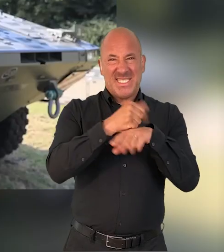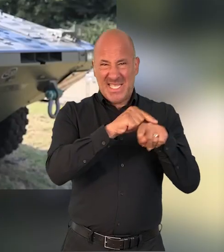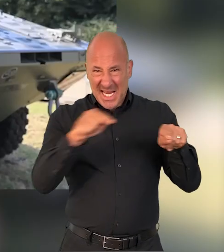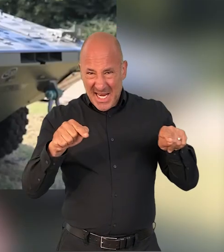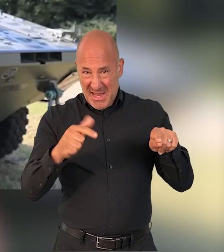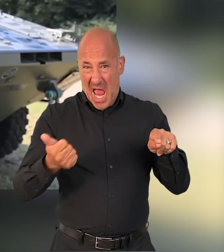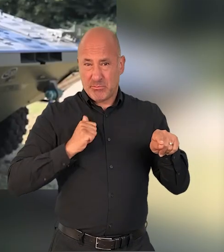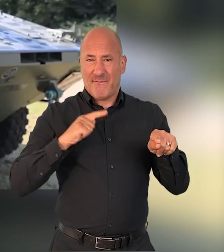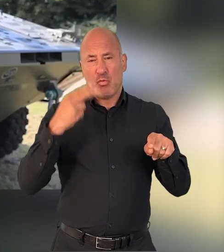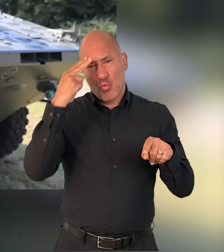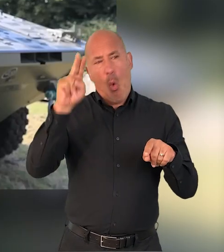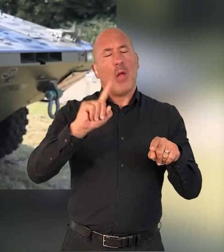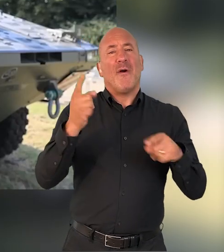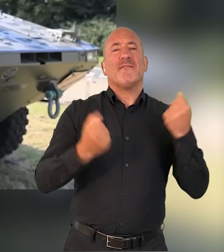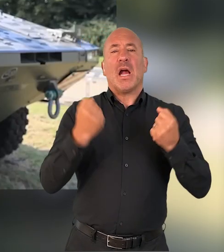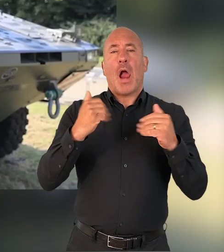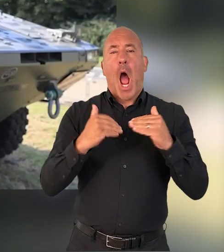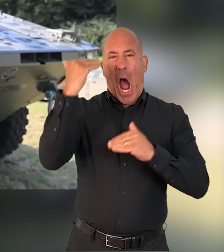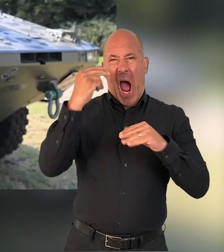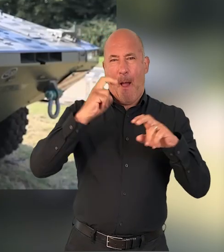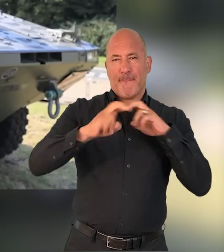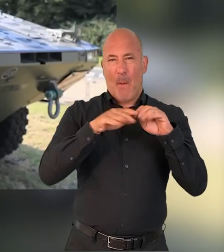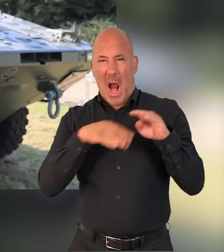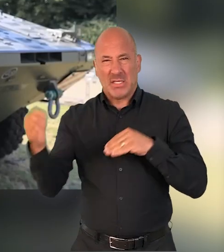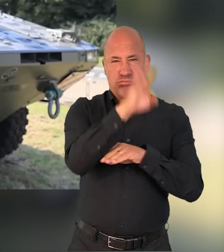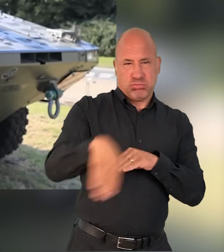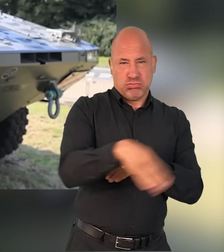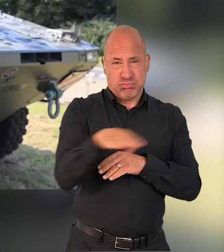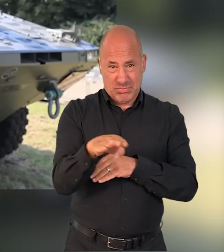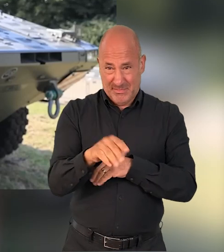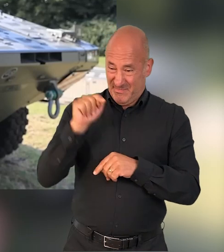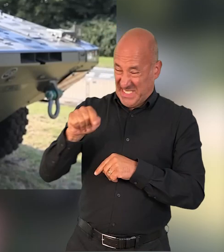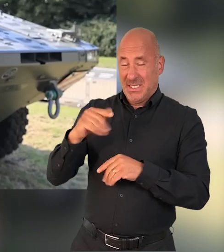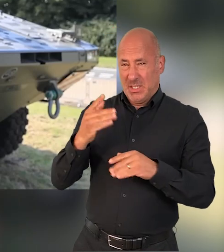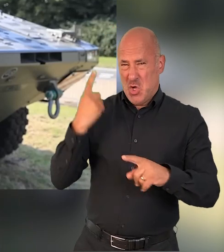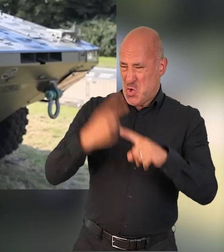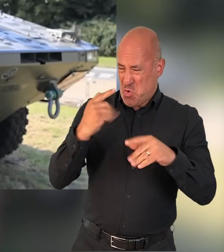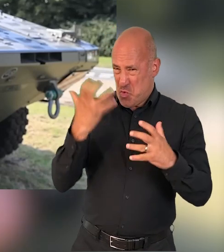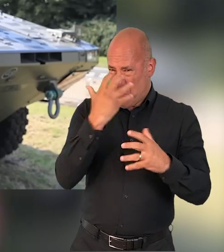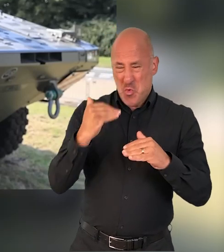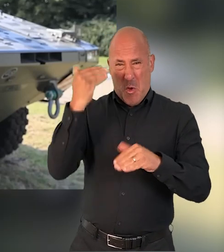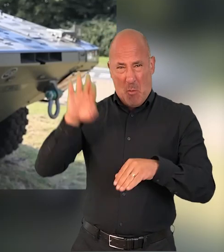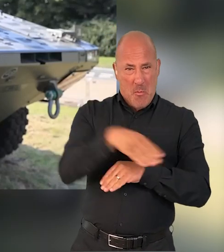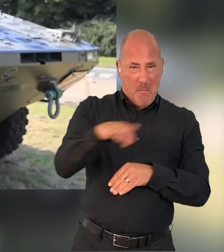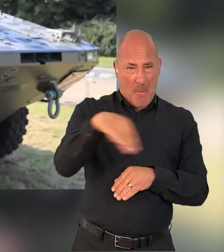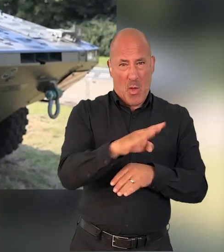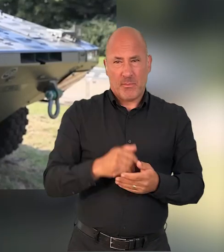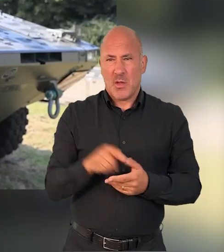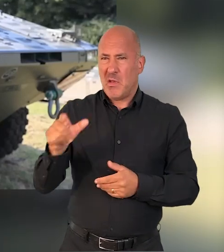And those basic requirements are what you'd expect for what we call high mobility vehicles, of which this vehicle is considered to be one.